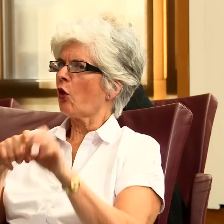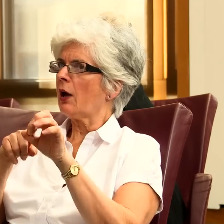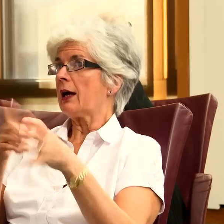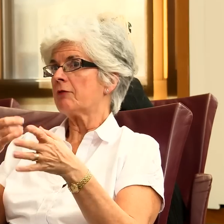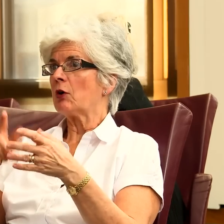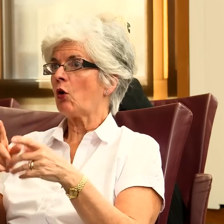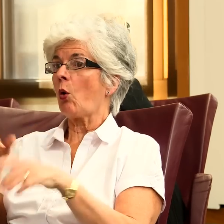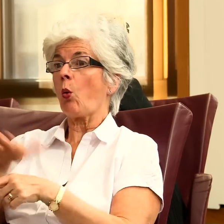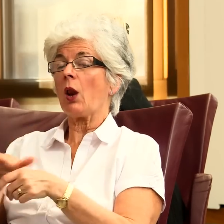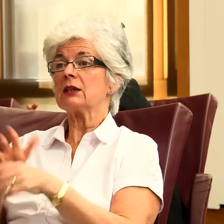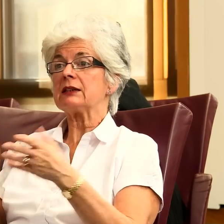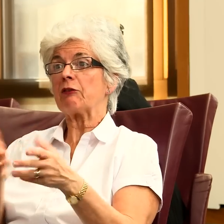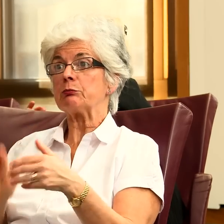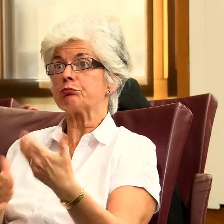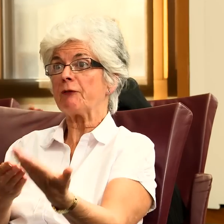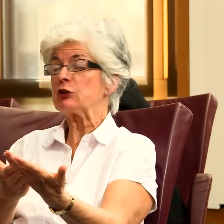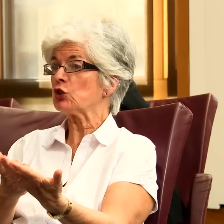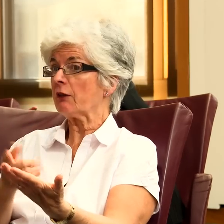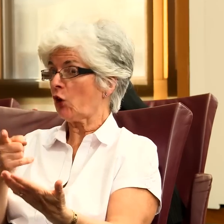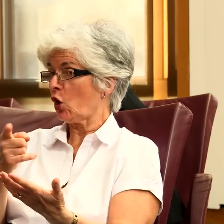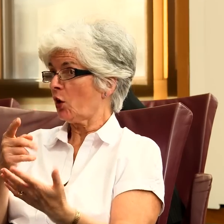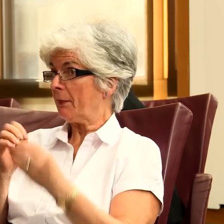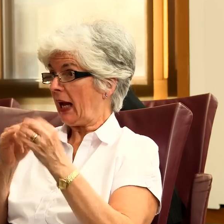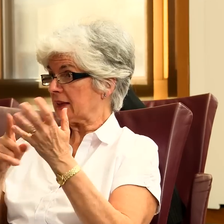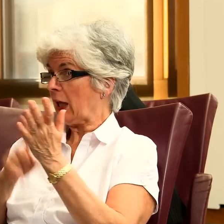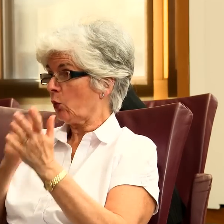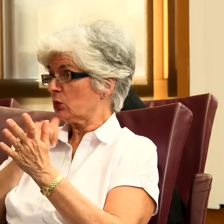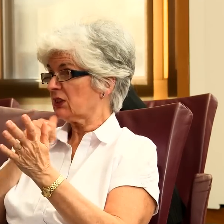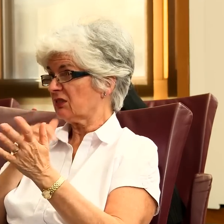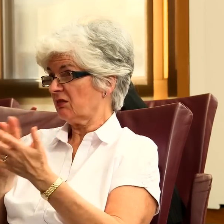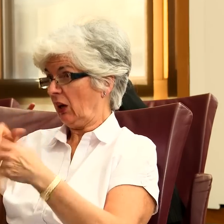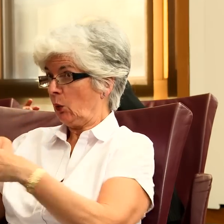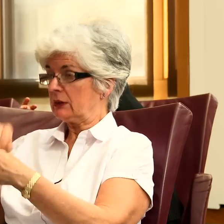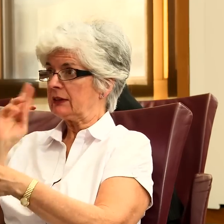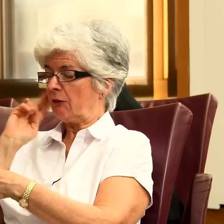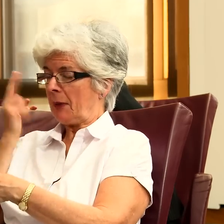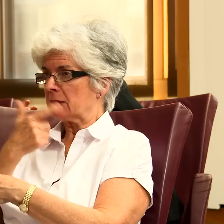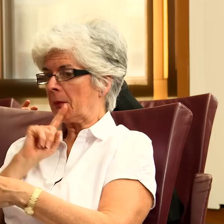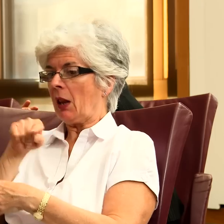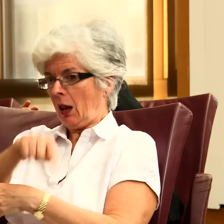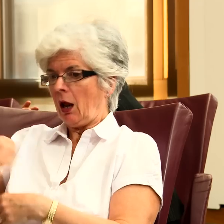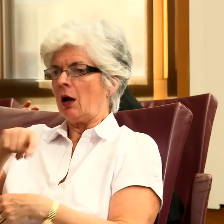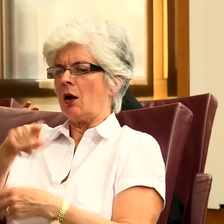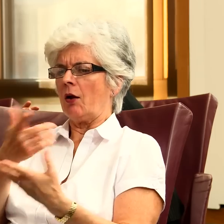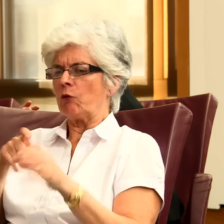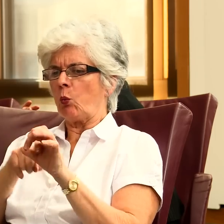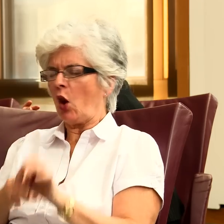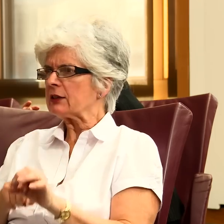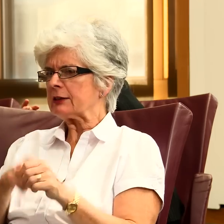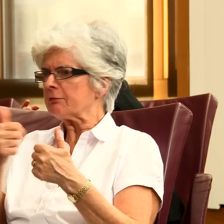Okay so the local service providers, when they have to provide services to deaf